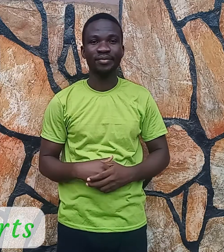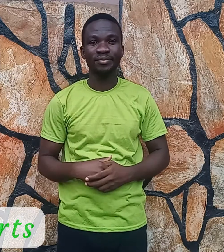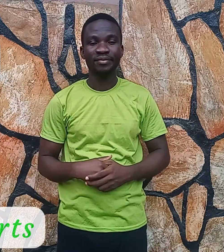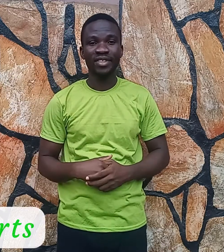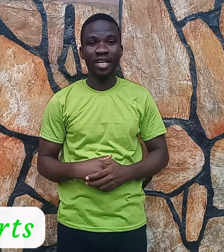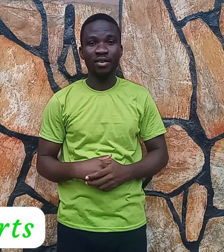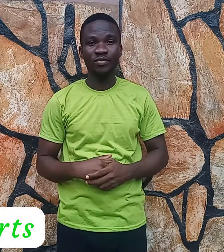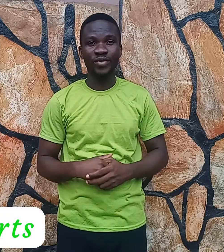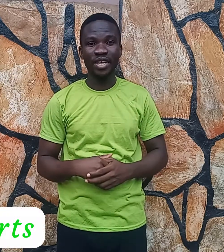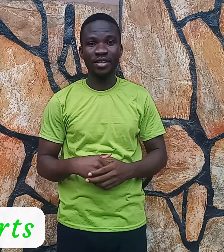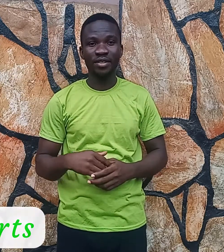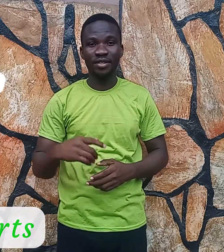Face.